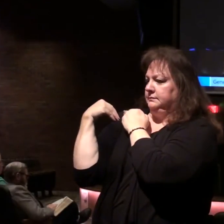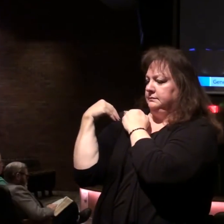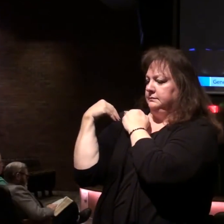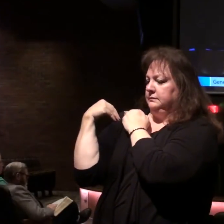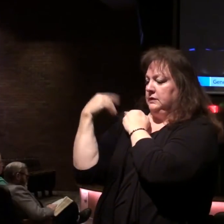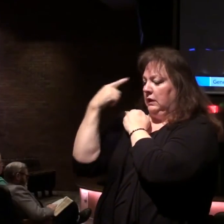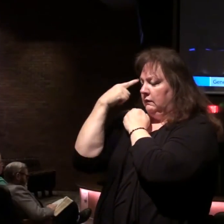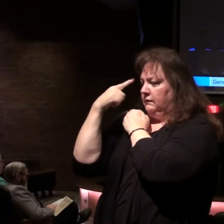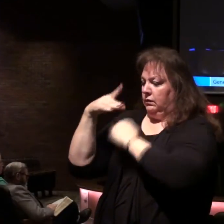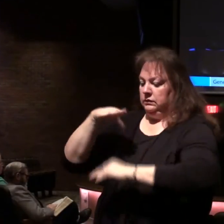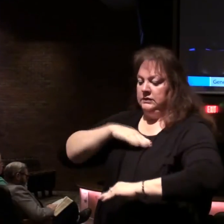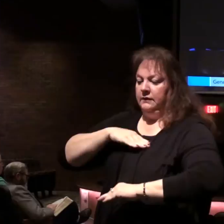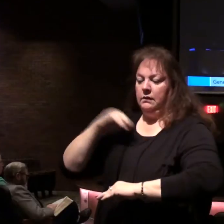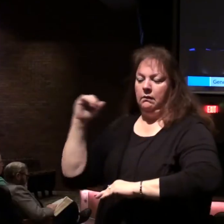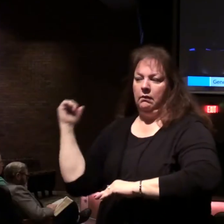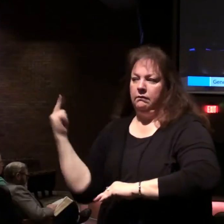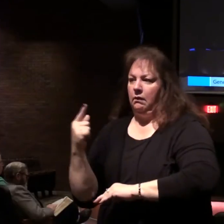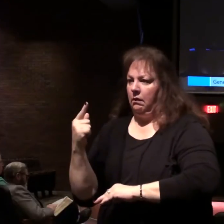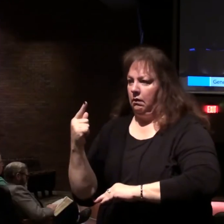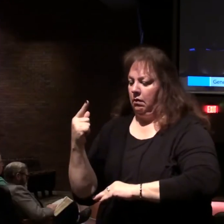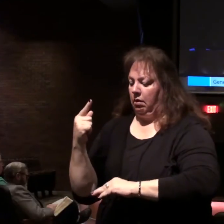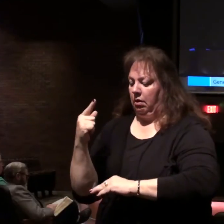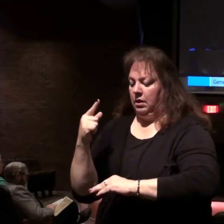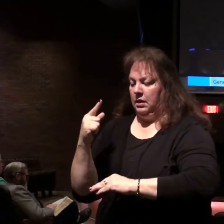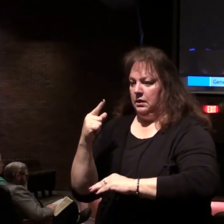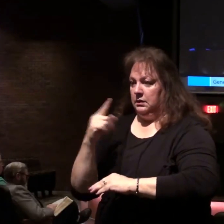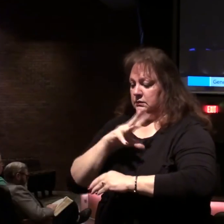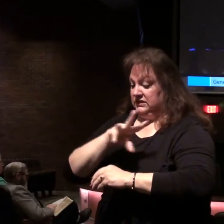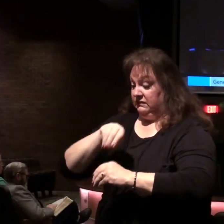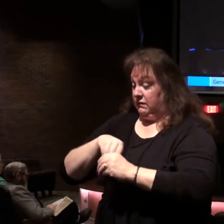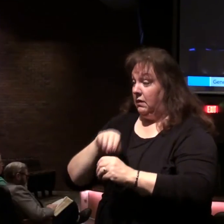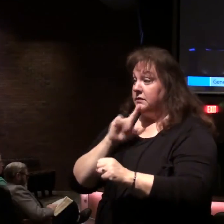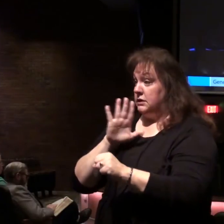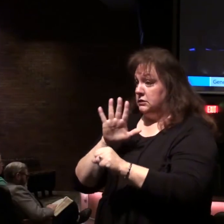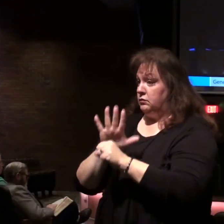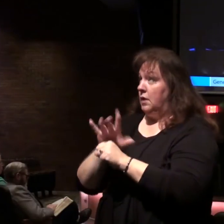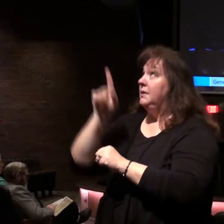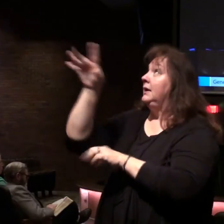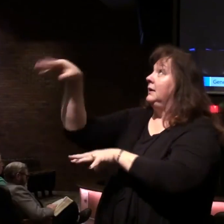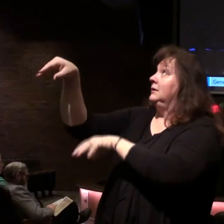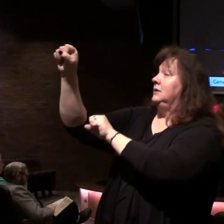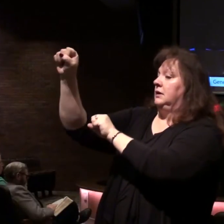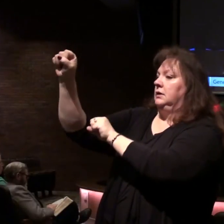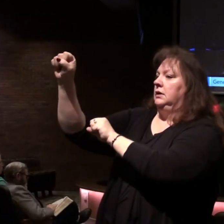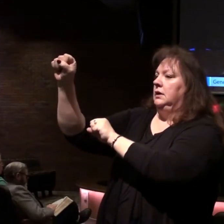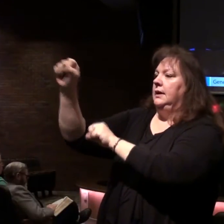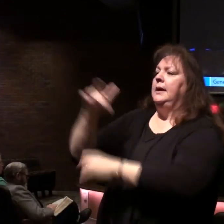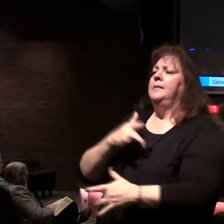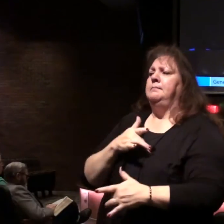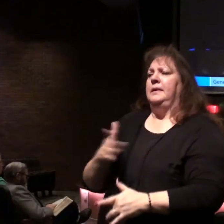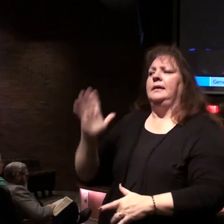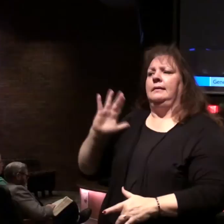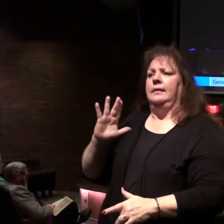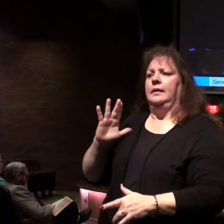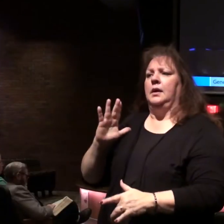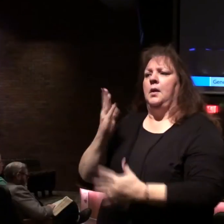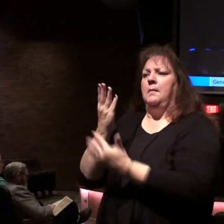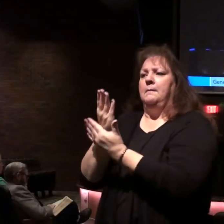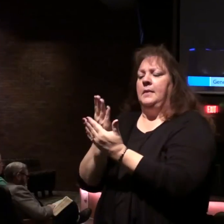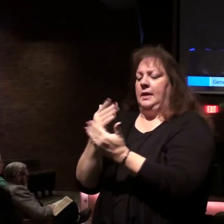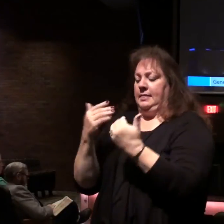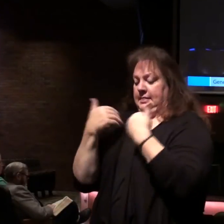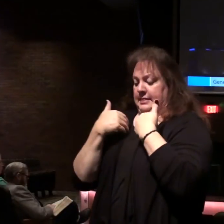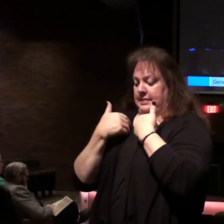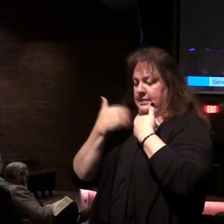for the fulfillment of all the provisions of this covenant upon himself. Usually, both parties to a covenant pass through